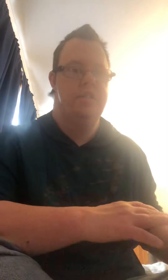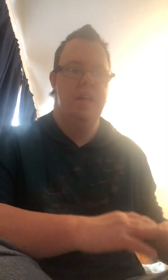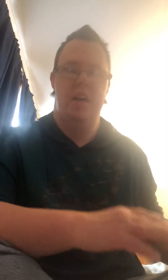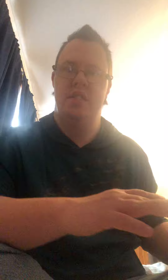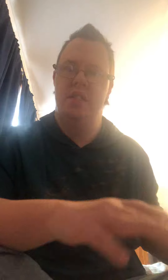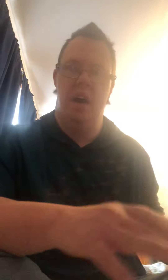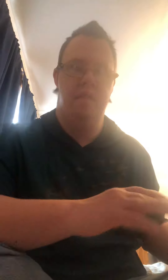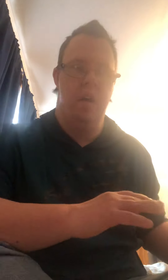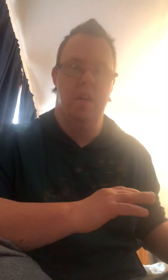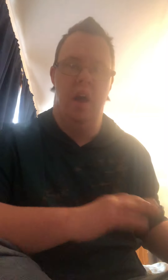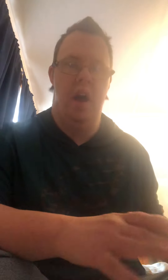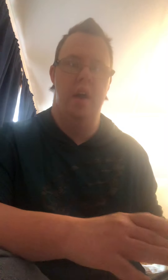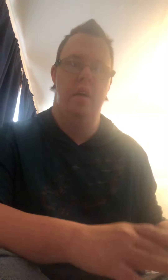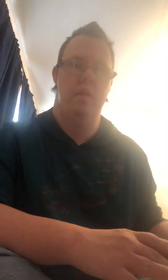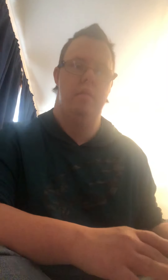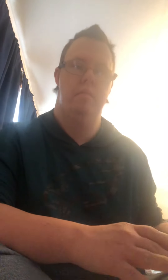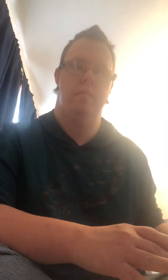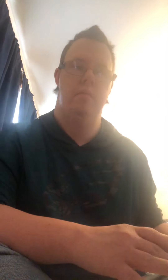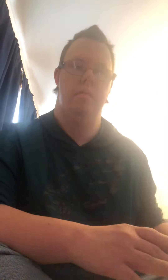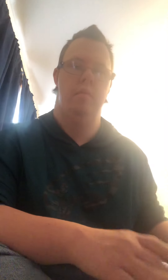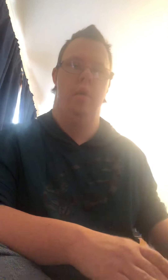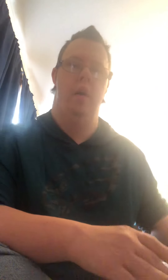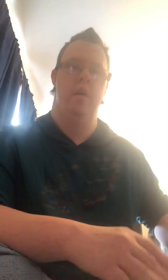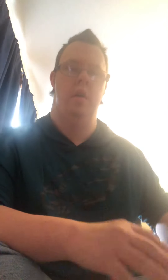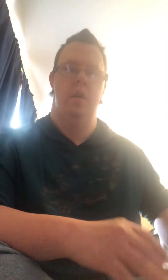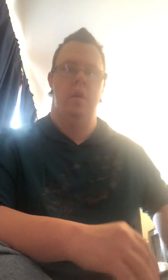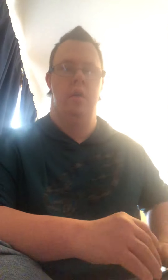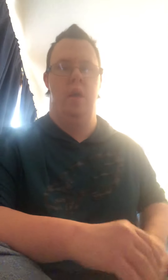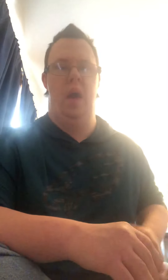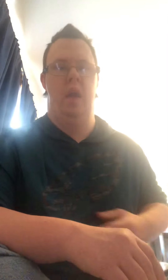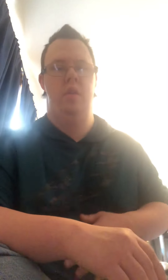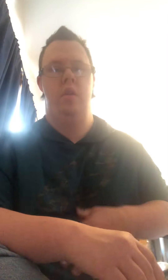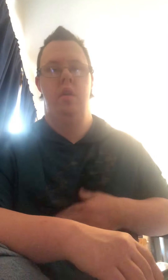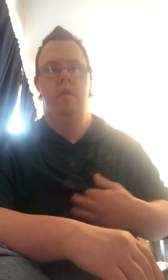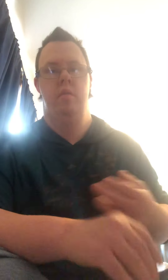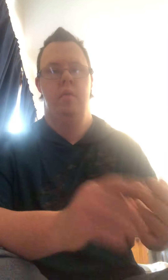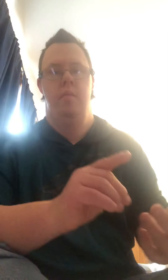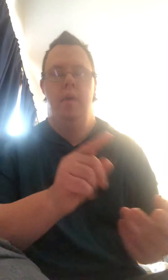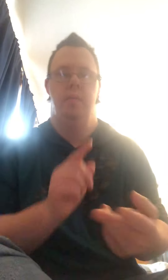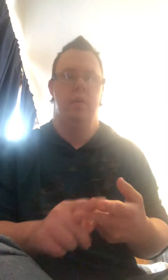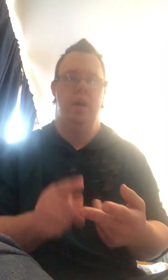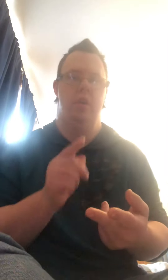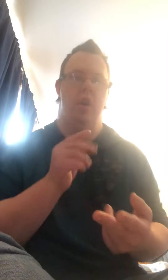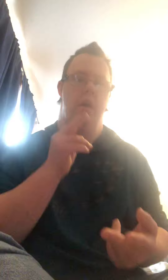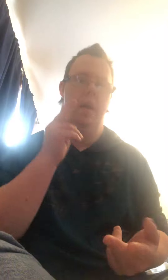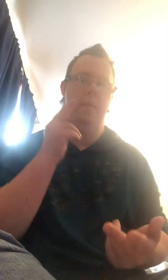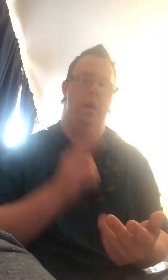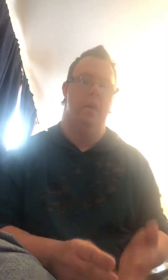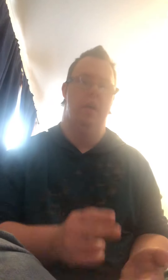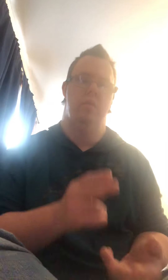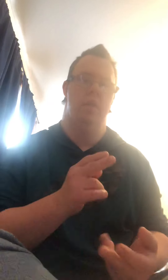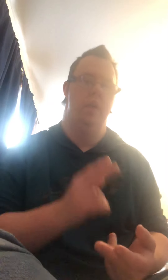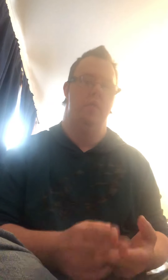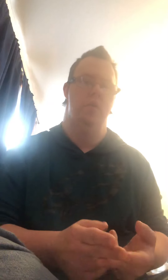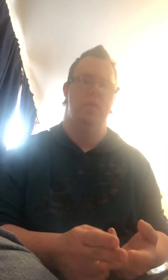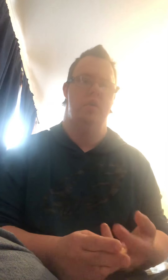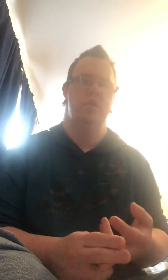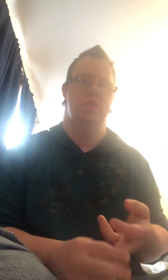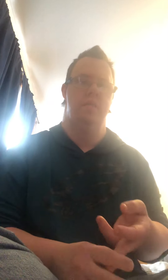see that stuff a lot like people like talking about like a lot of rumors if